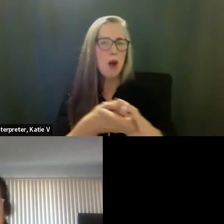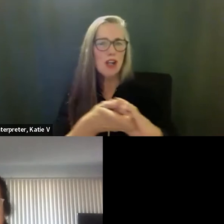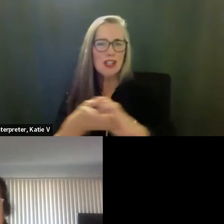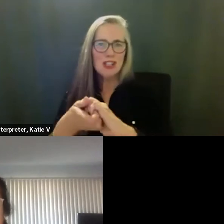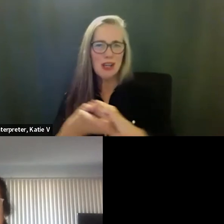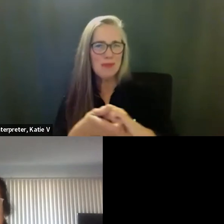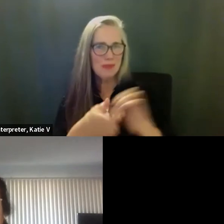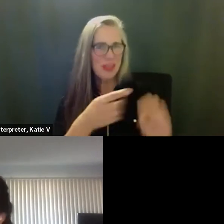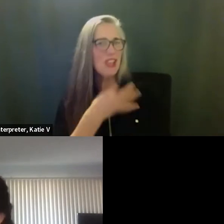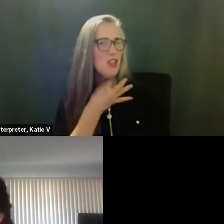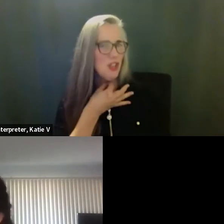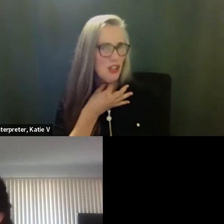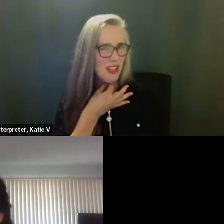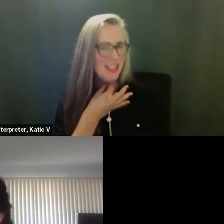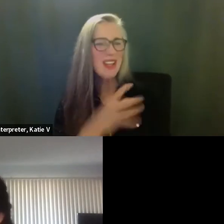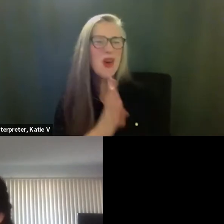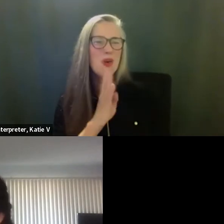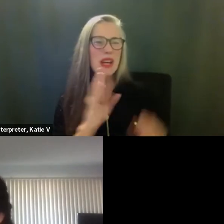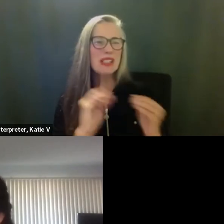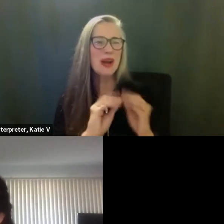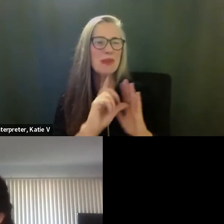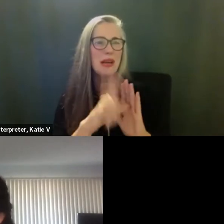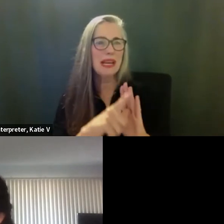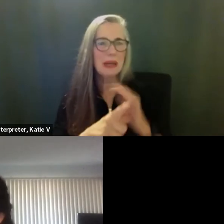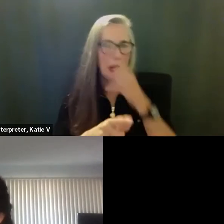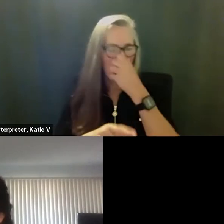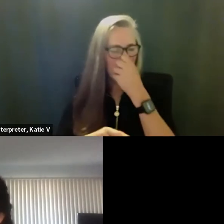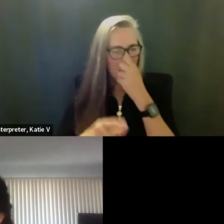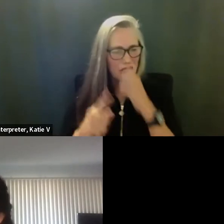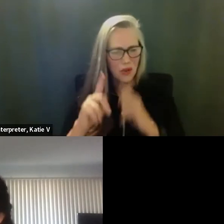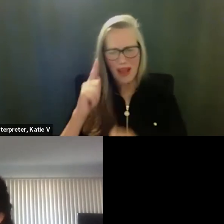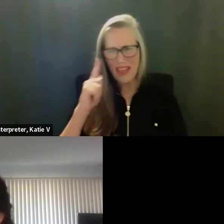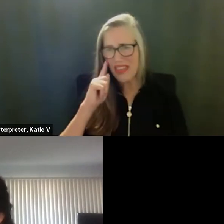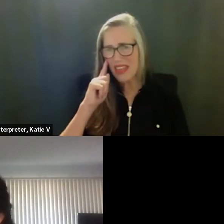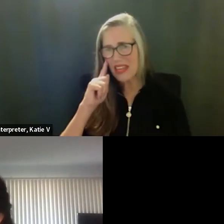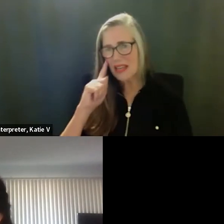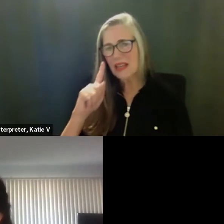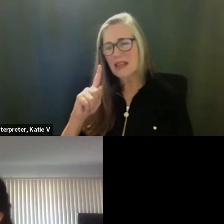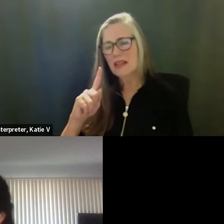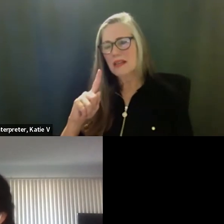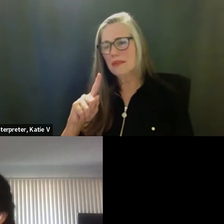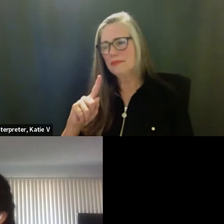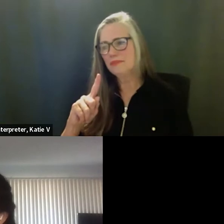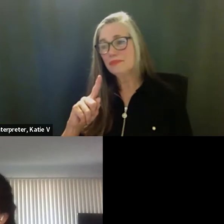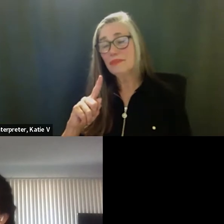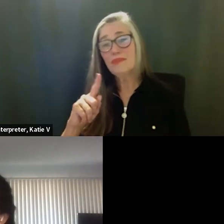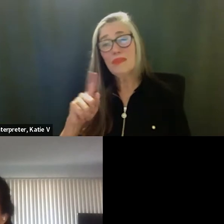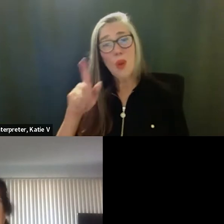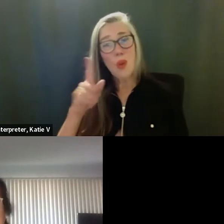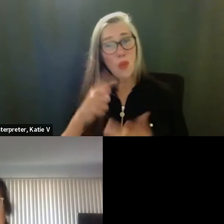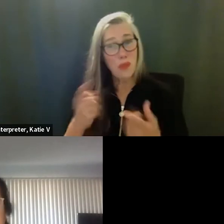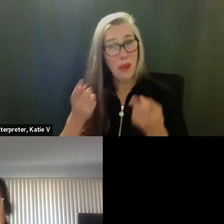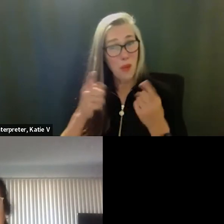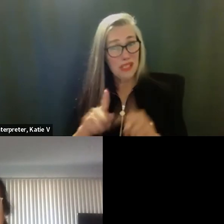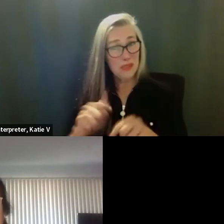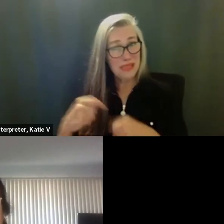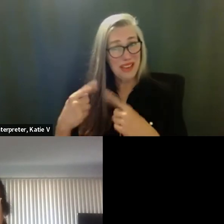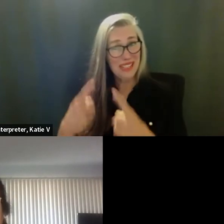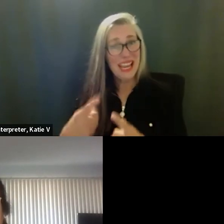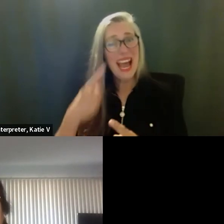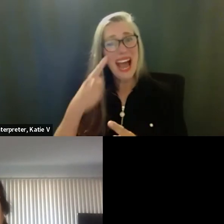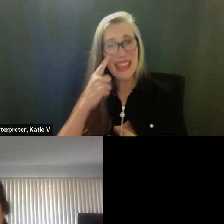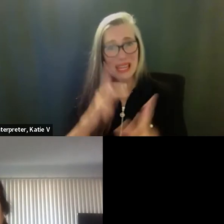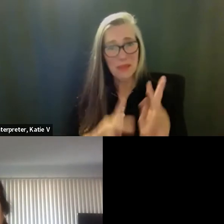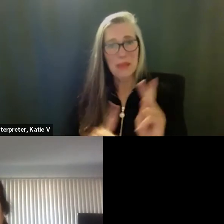Yeah. think if I understand the question is like, what's, what's been happening since and where we are, I think we've been waiting for this part to really come to